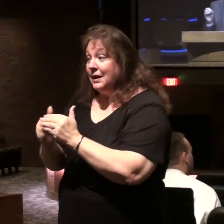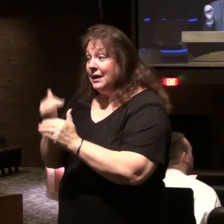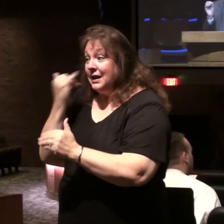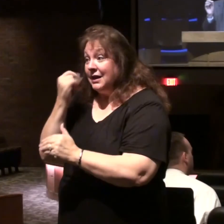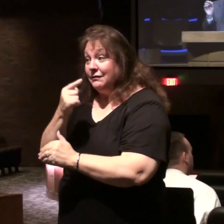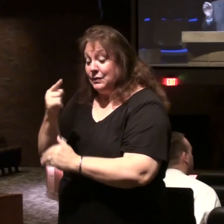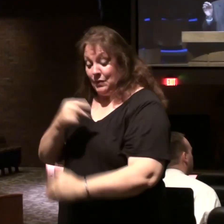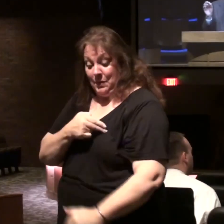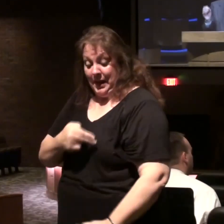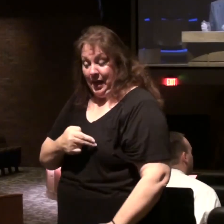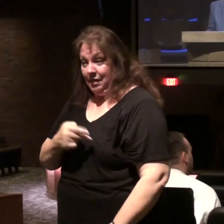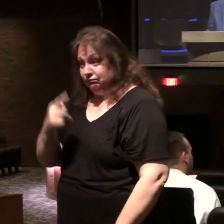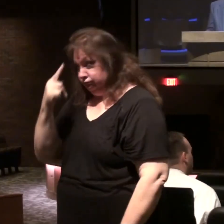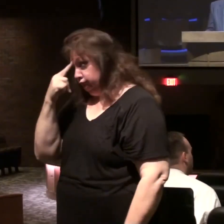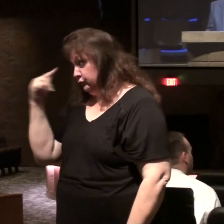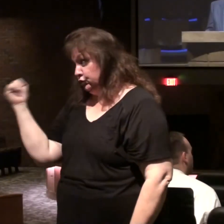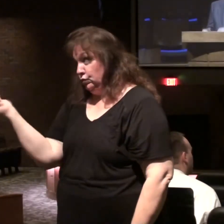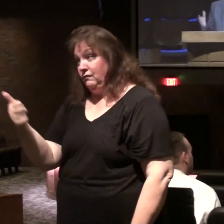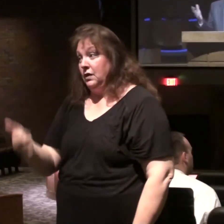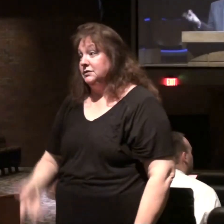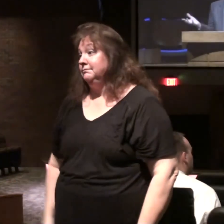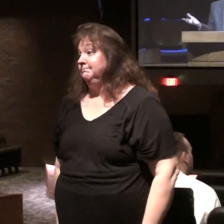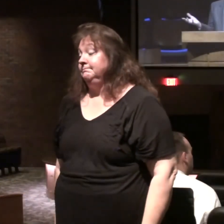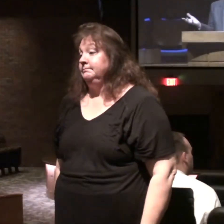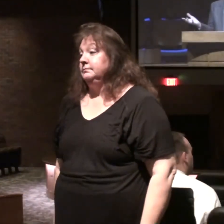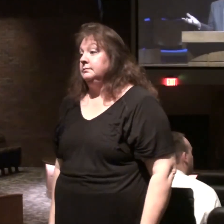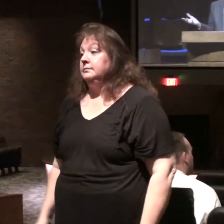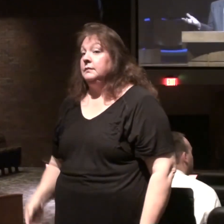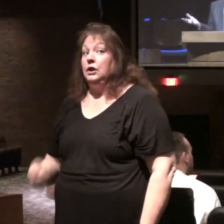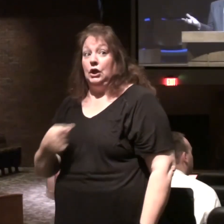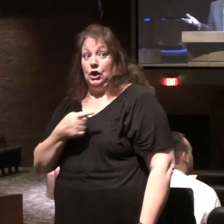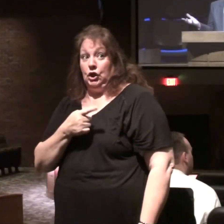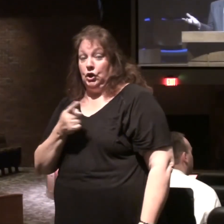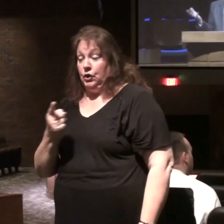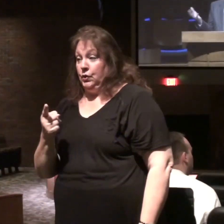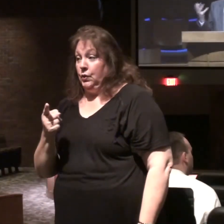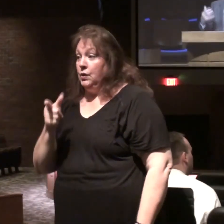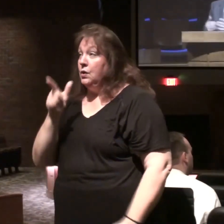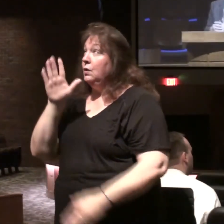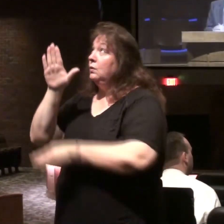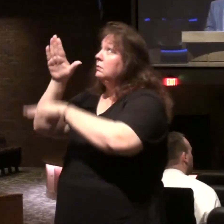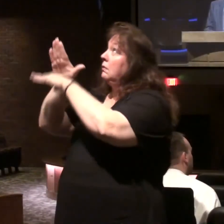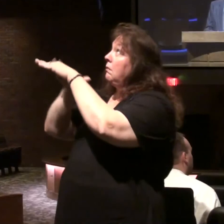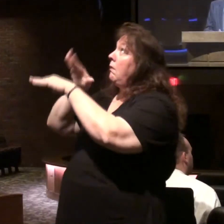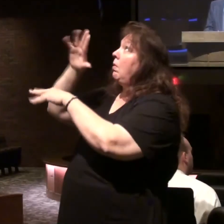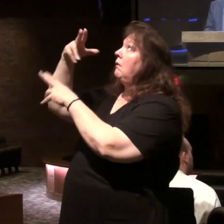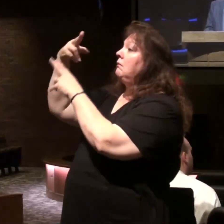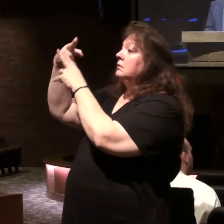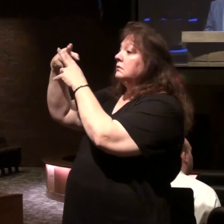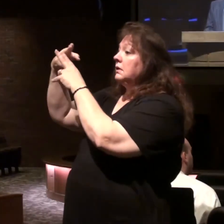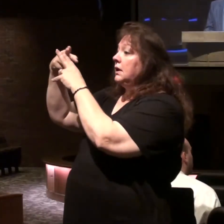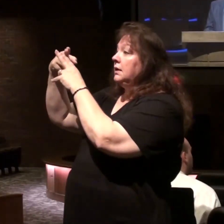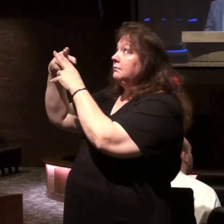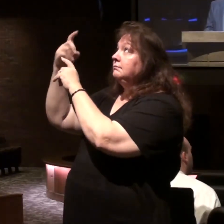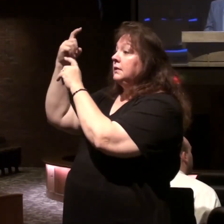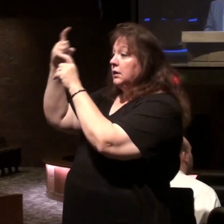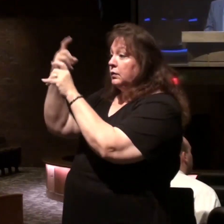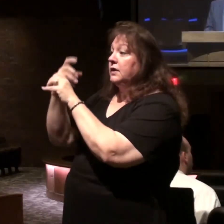it's on you whosoever will call upon the name of the Lord will be saved